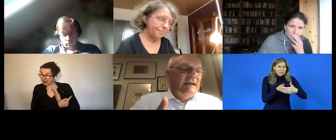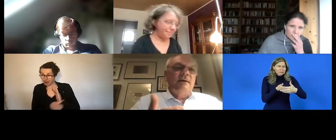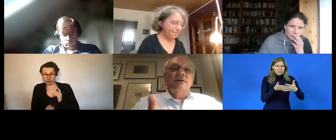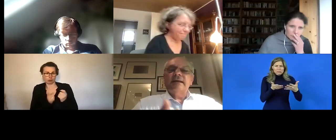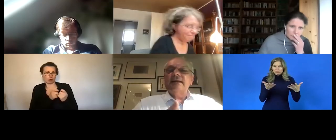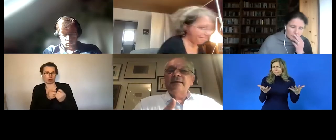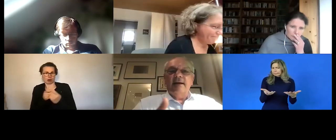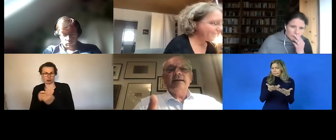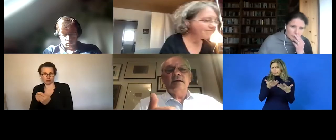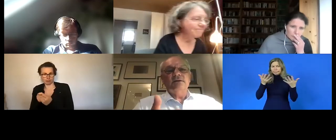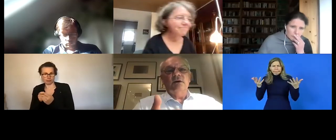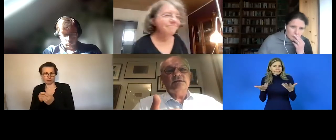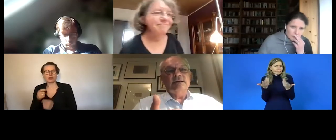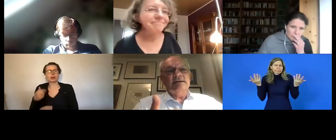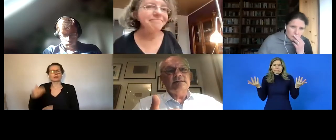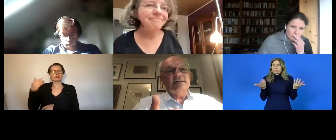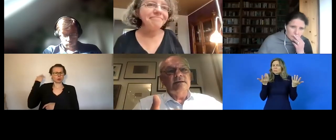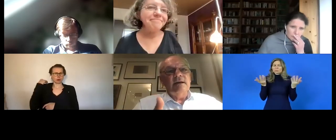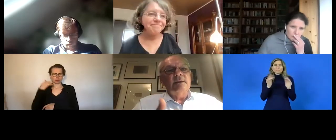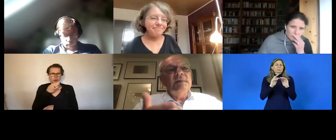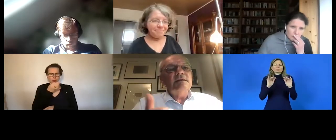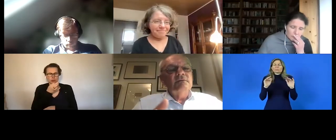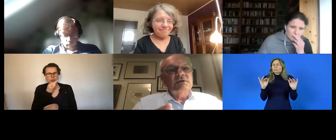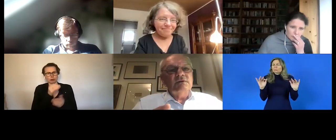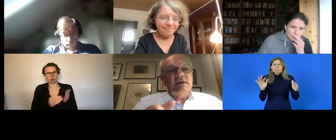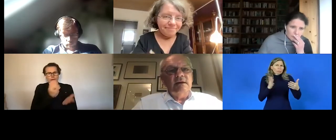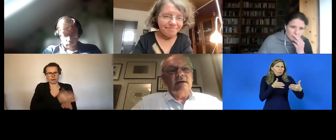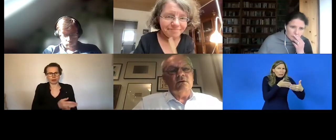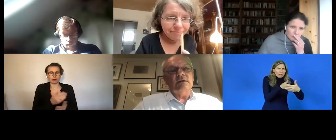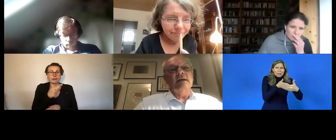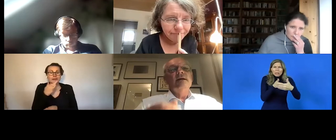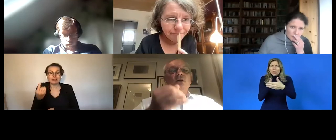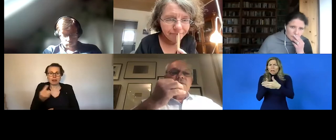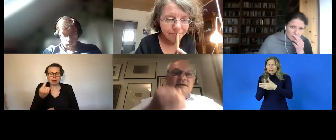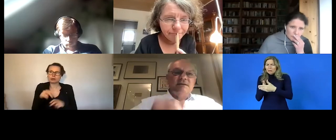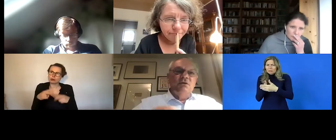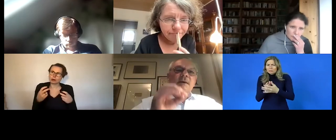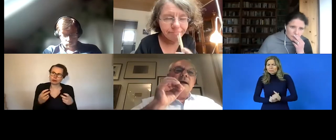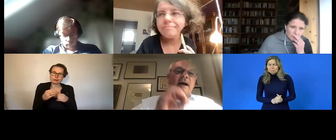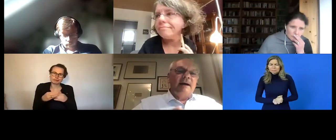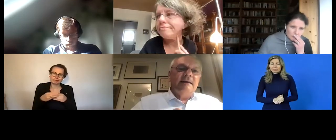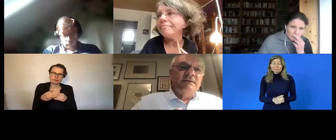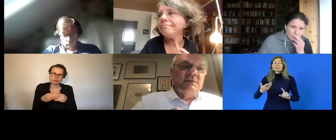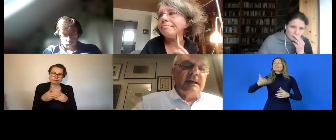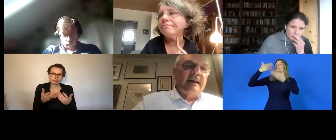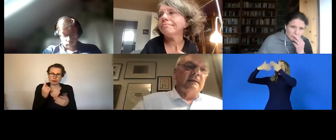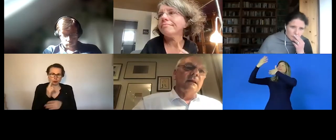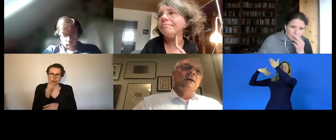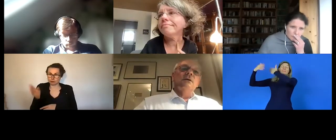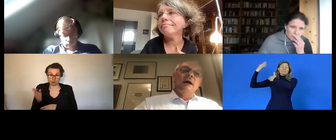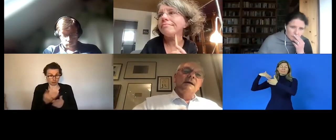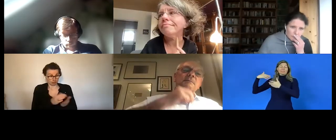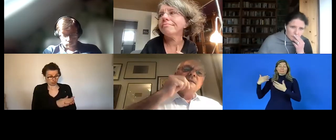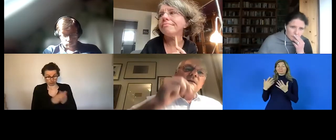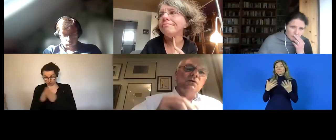aspects of coping with life in the old days many young people just